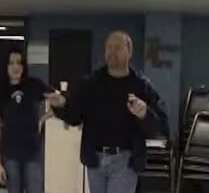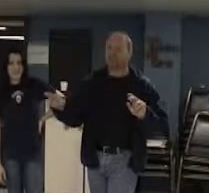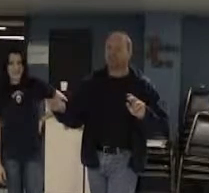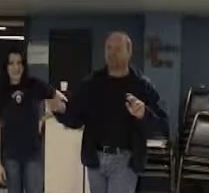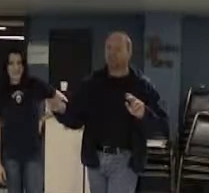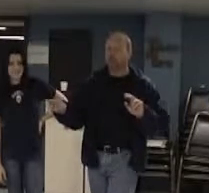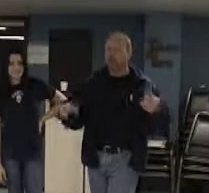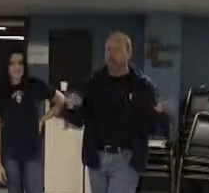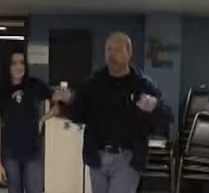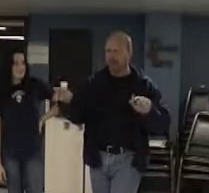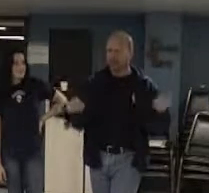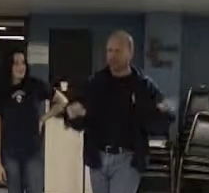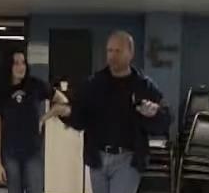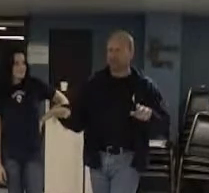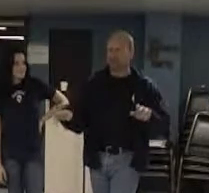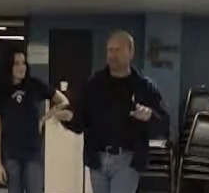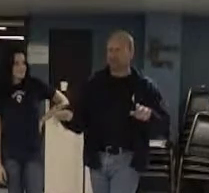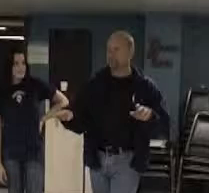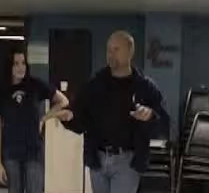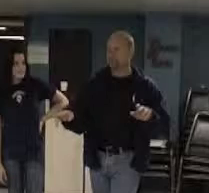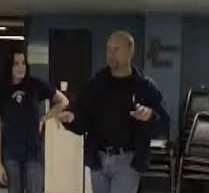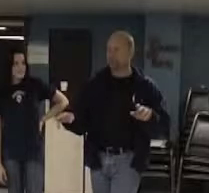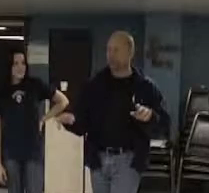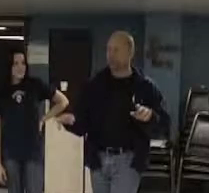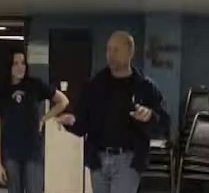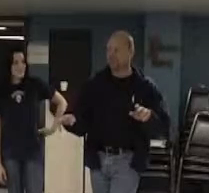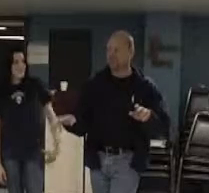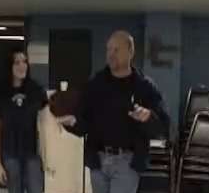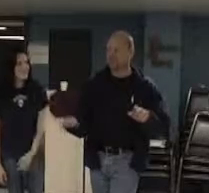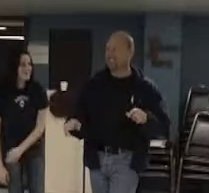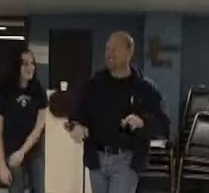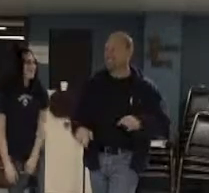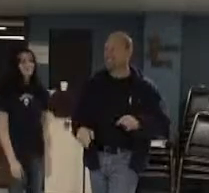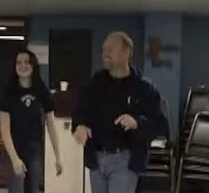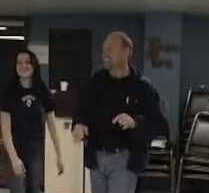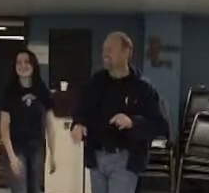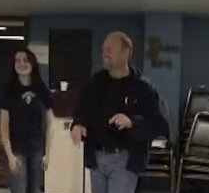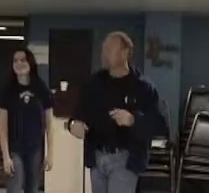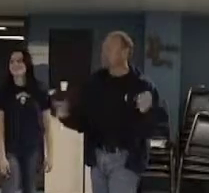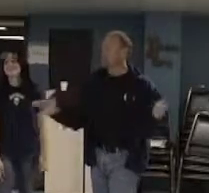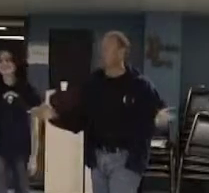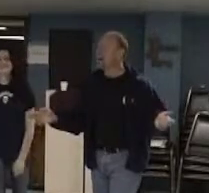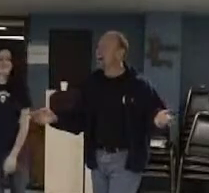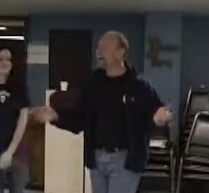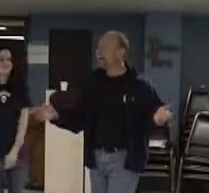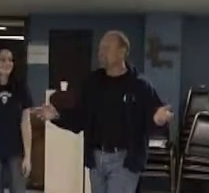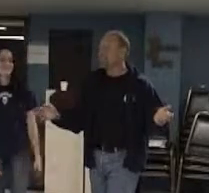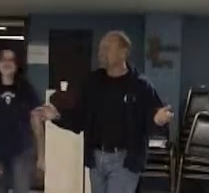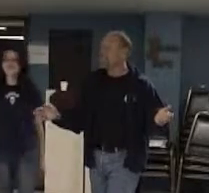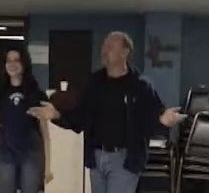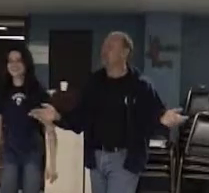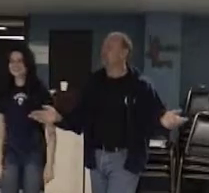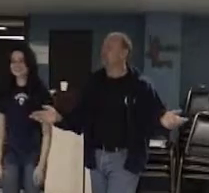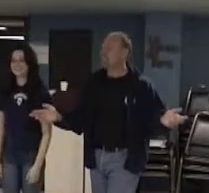You are an ass. I'm not. I am. I'm responding. I'm not. I wouldn't say that.